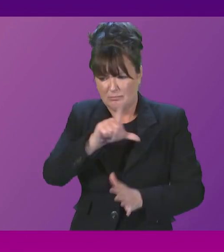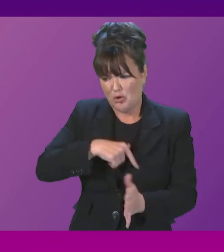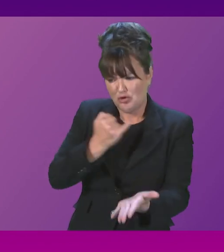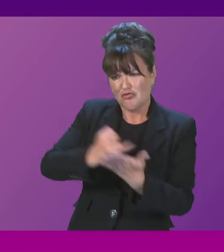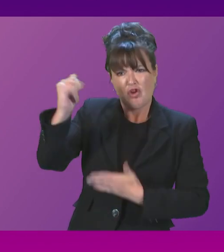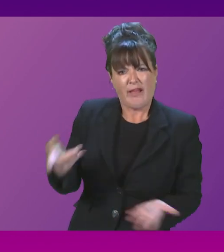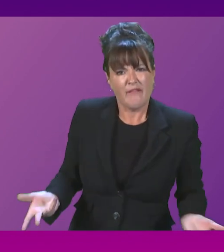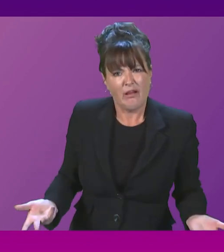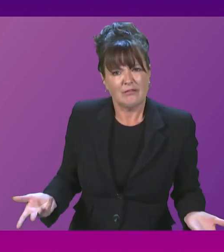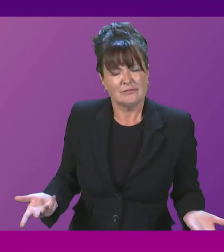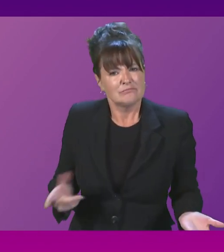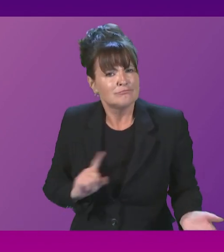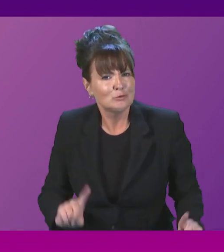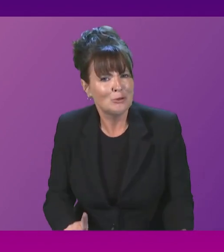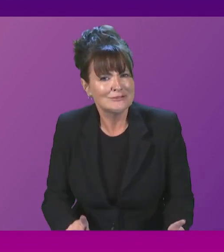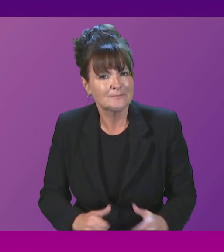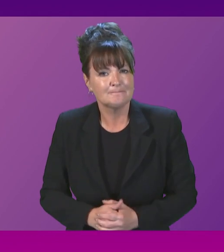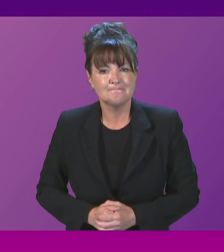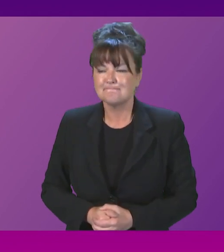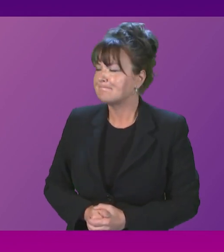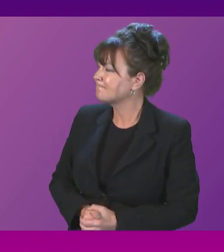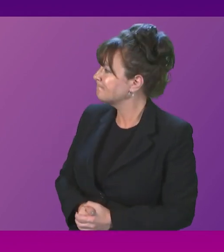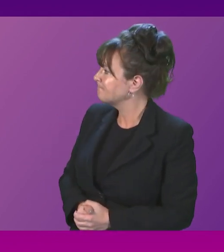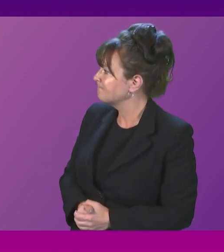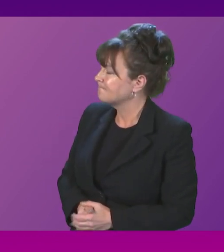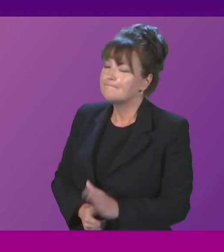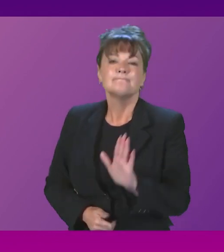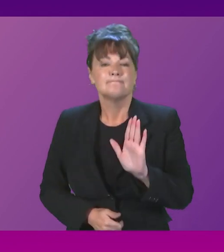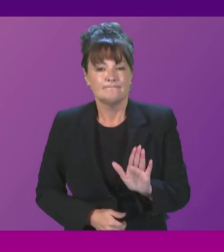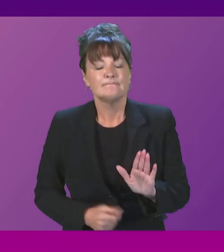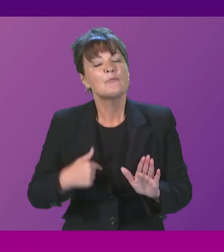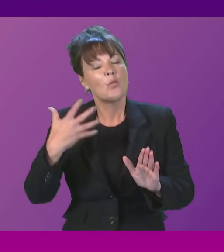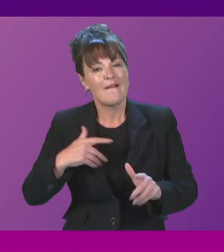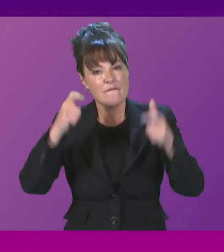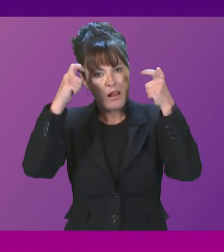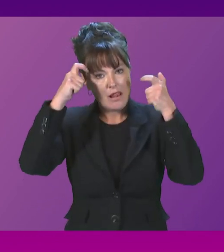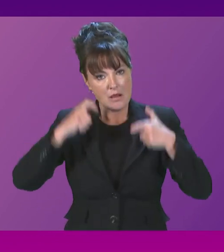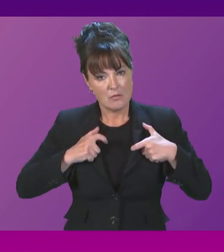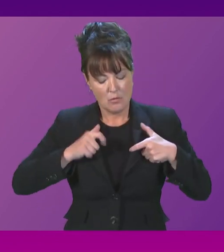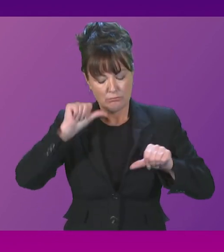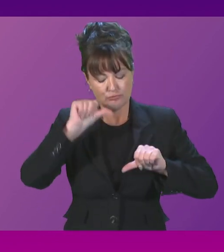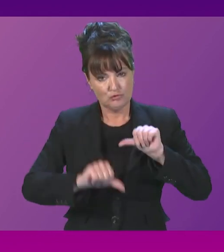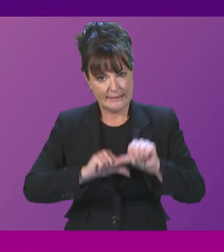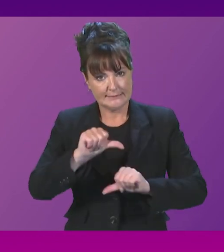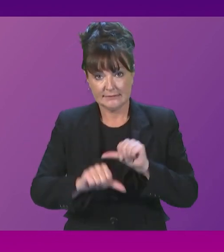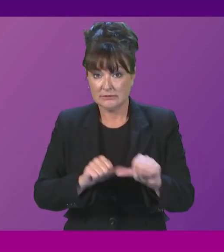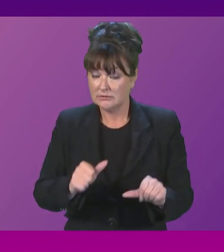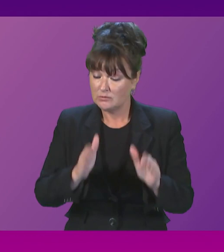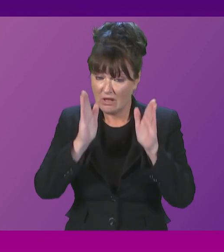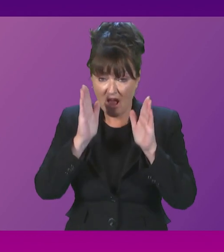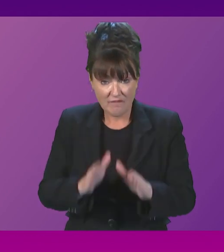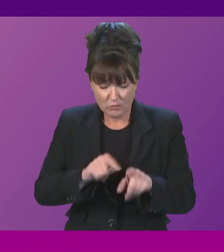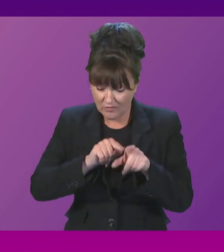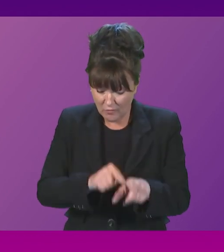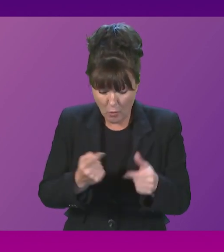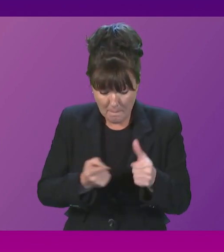have a statutory planning process that allows local councils to take decisions, but have measures in place for